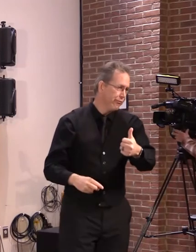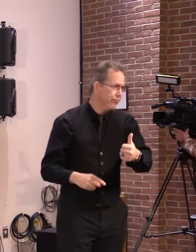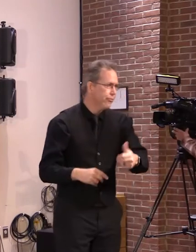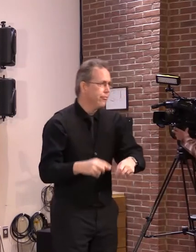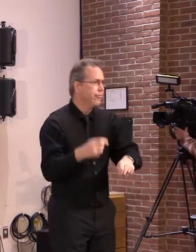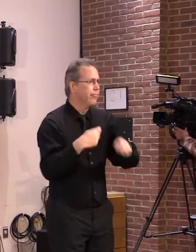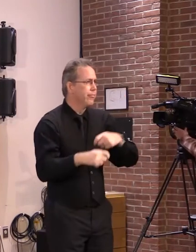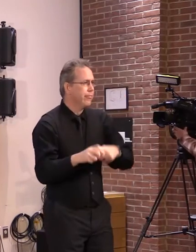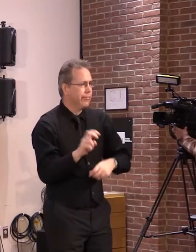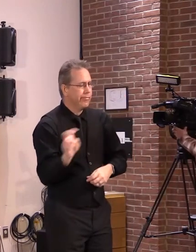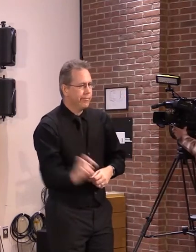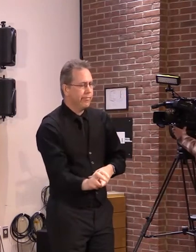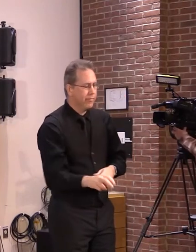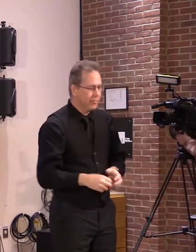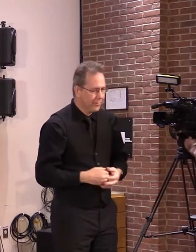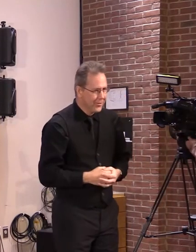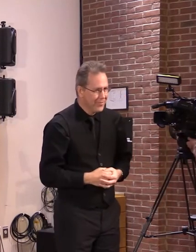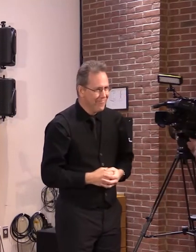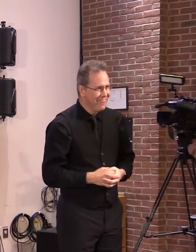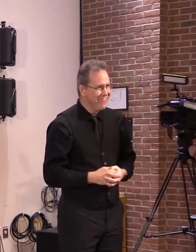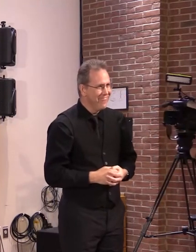Okay. I didn't hear that.